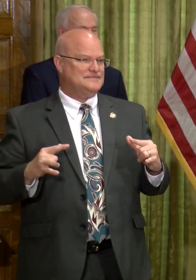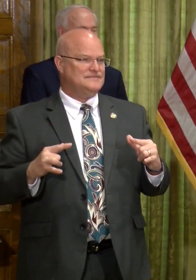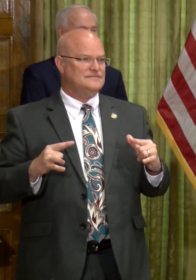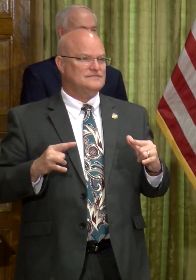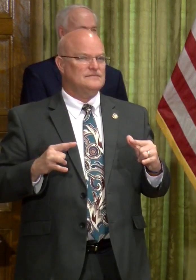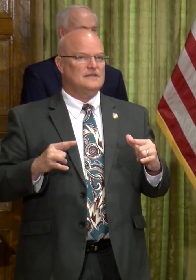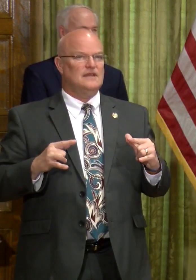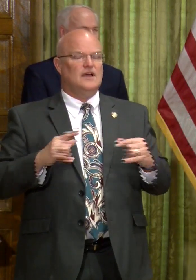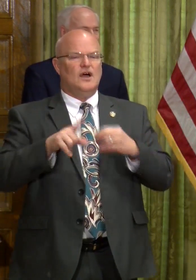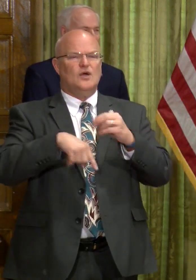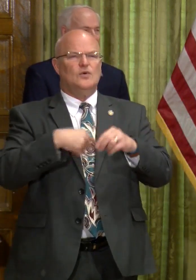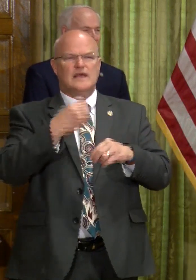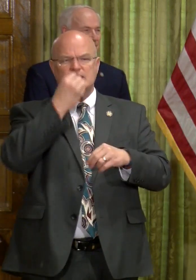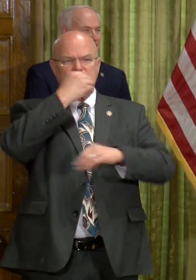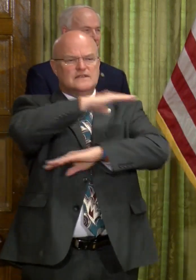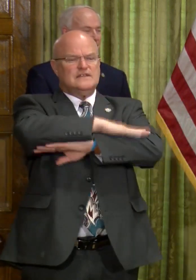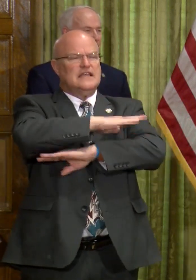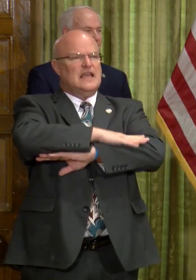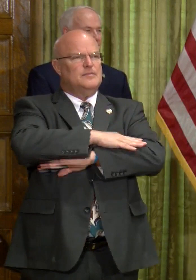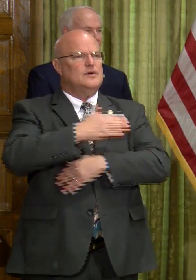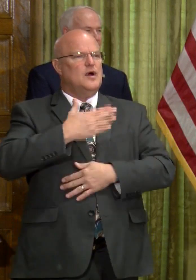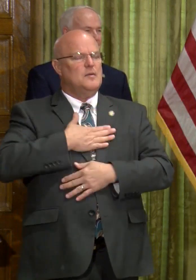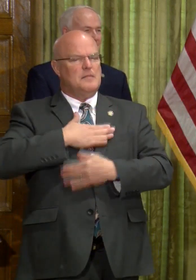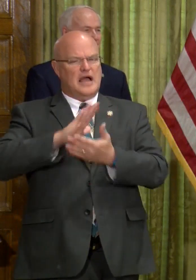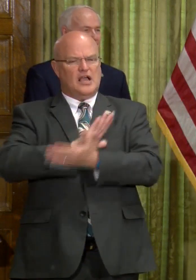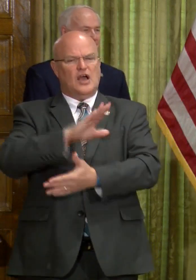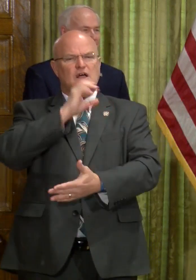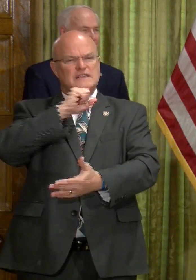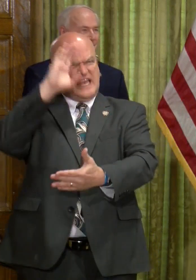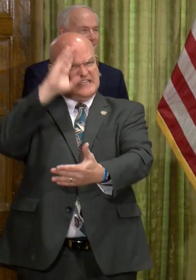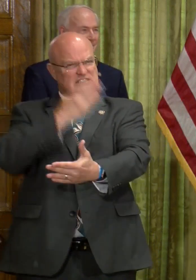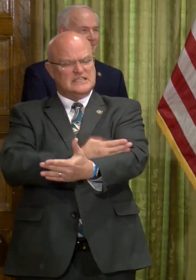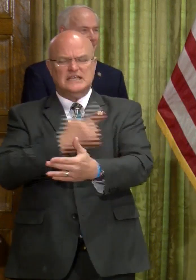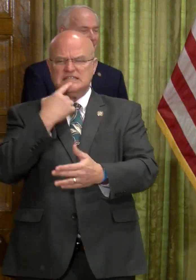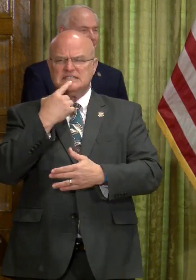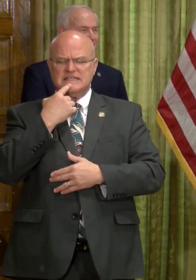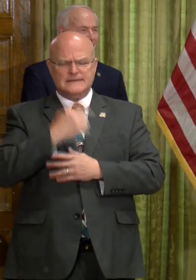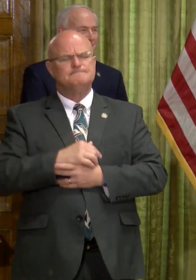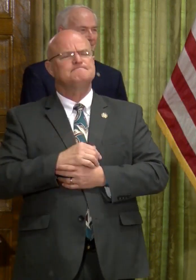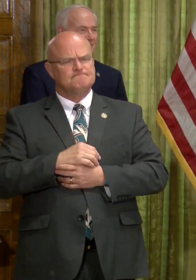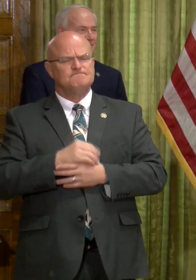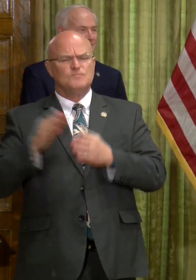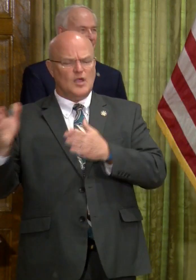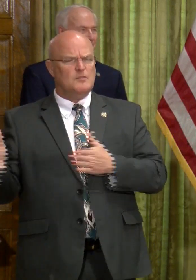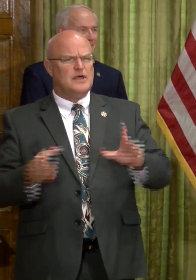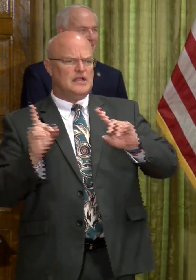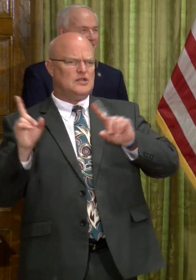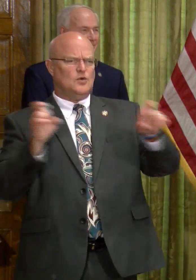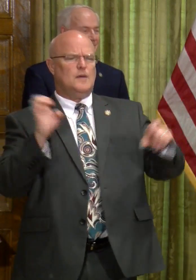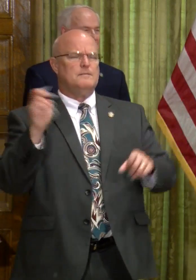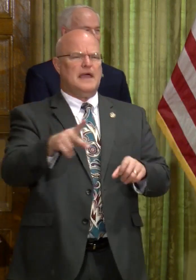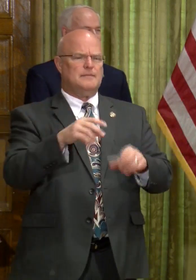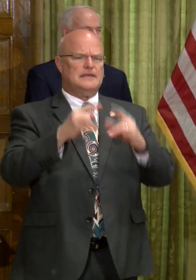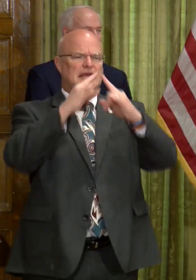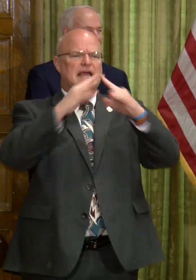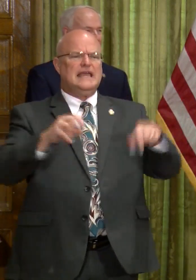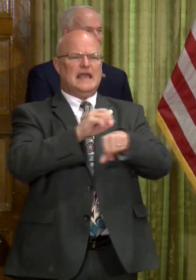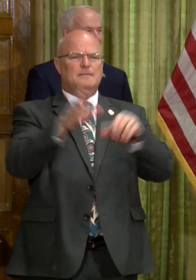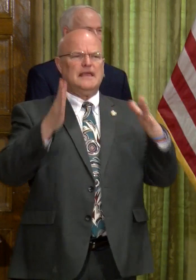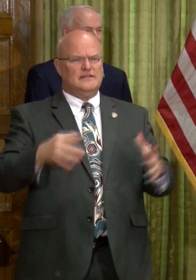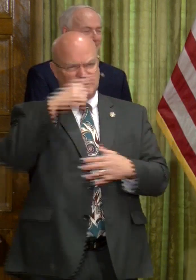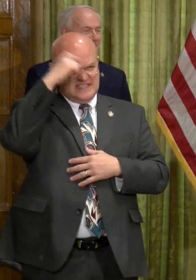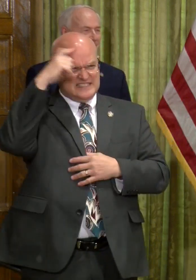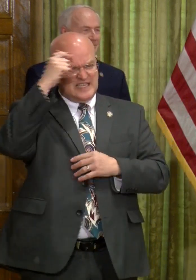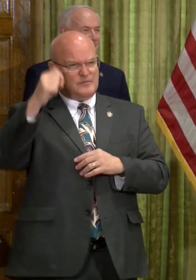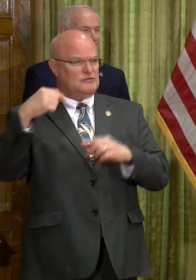Around the dinner table last night, my college-age son mentioned that he was planning on going back and being a camp counselor this